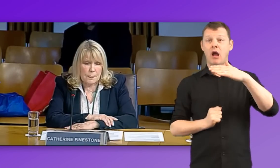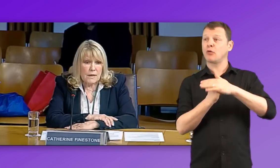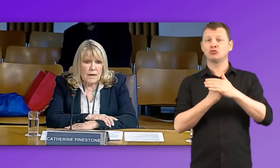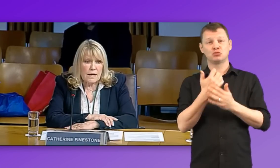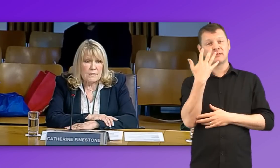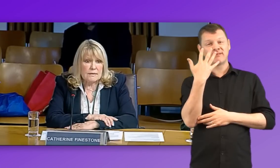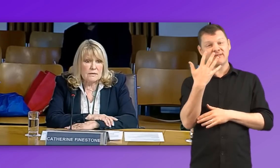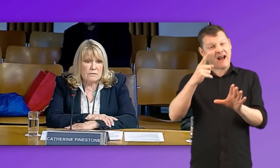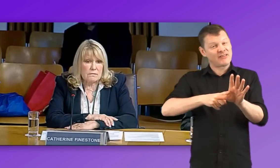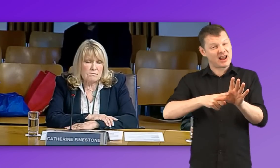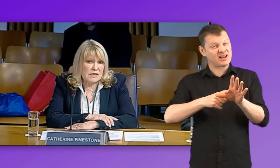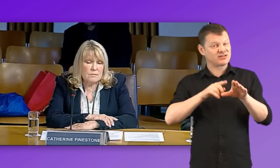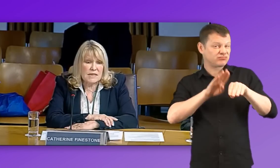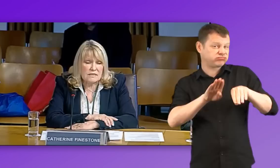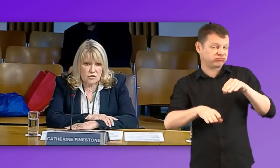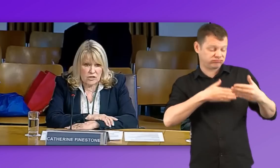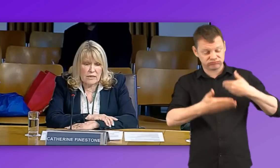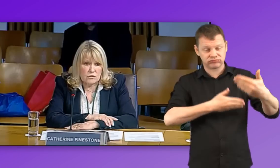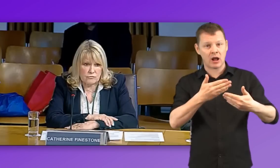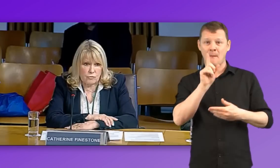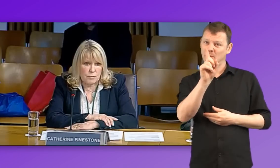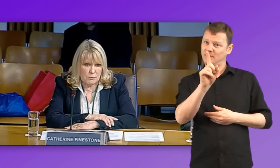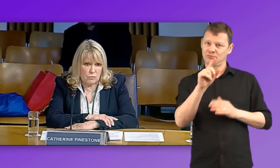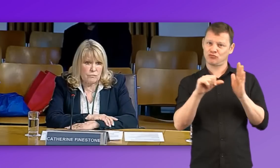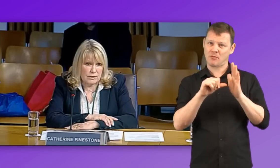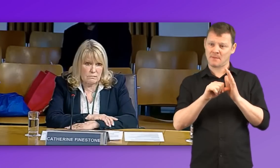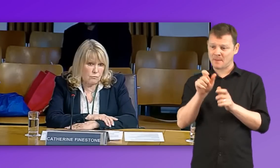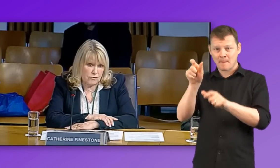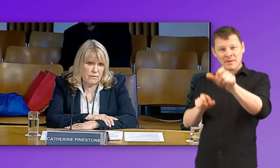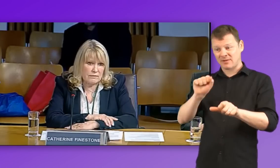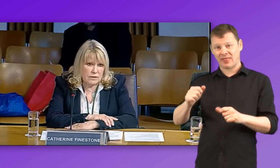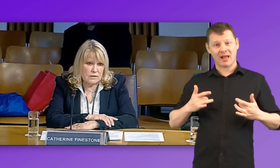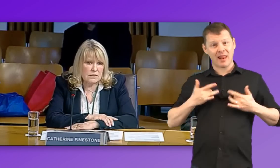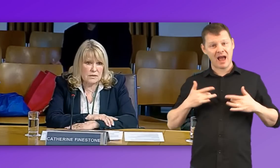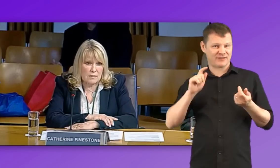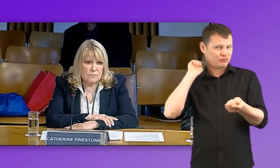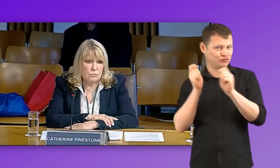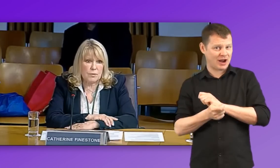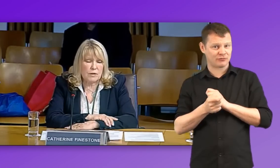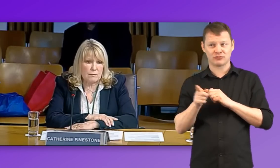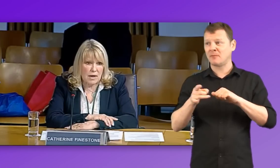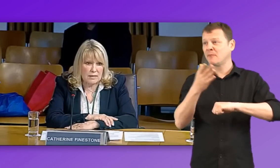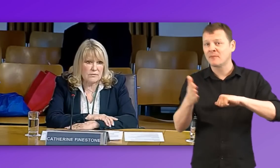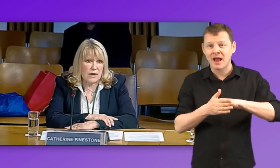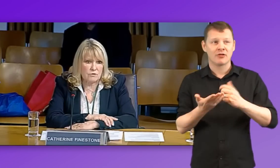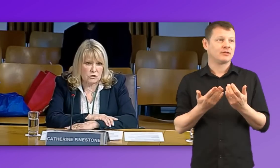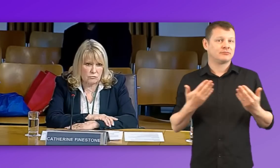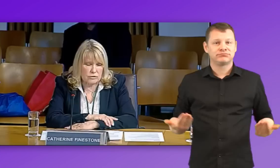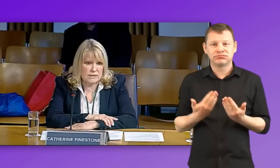and circumstances change for people over five years. You know, people get married, they have children,